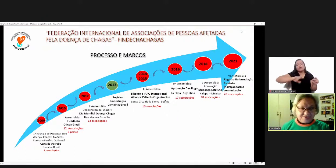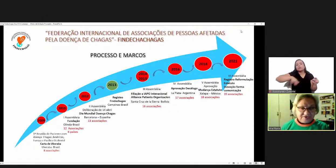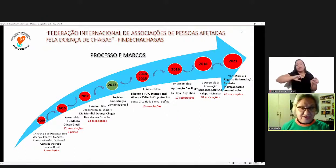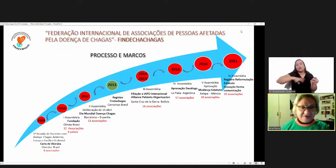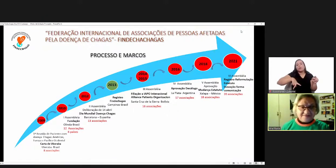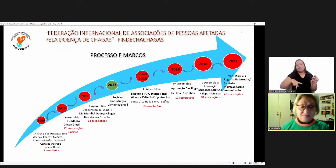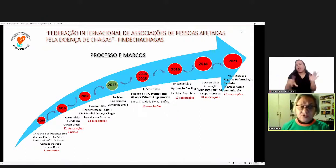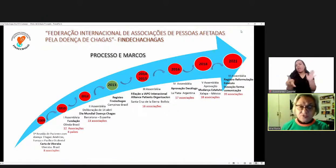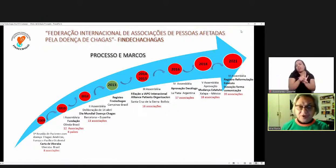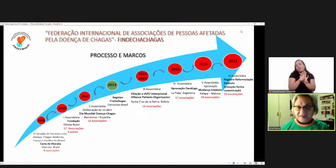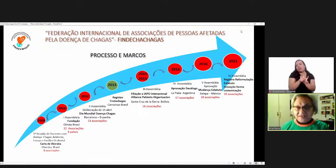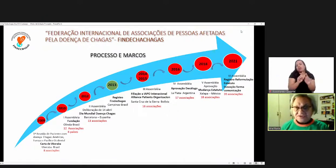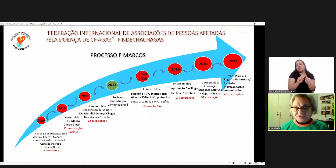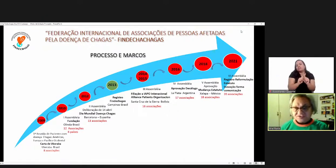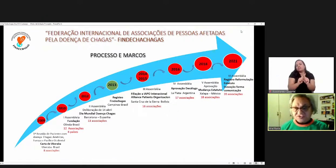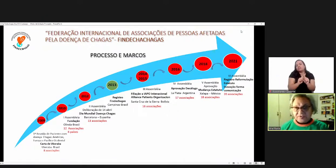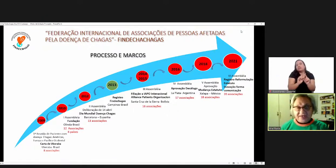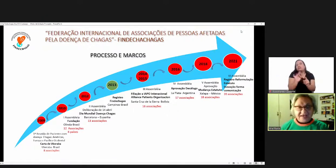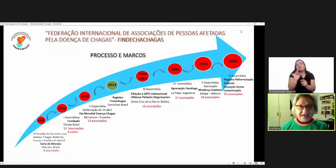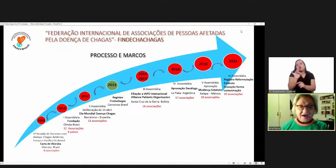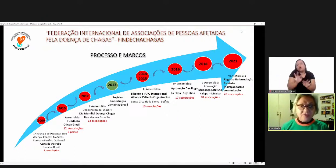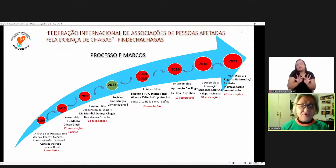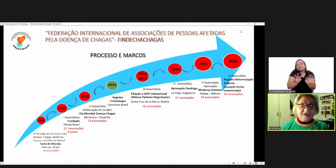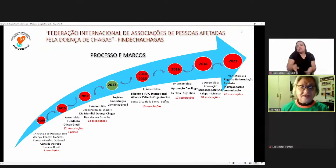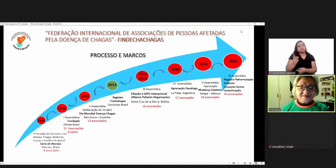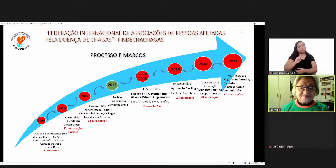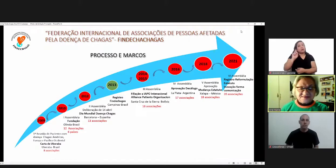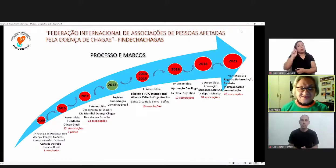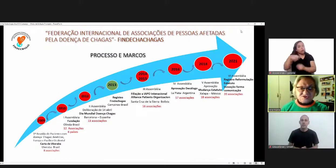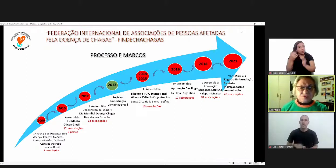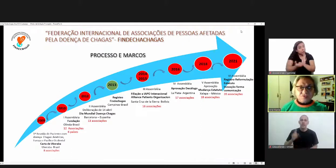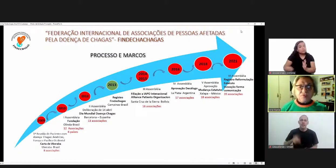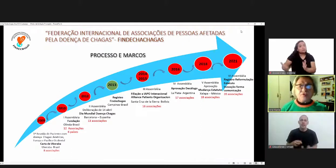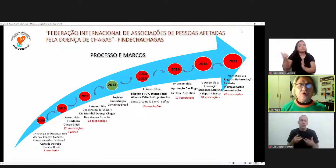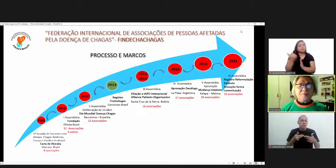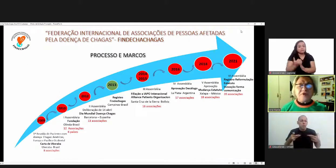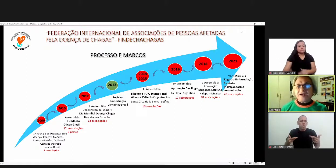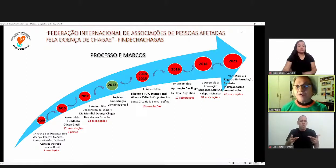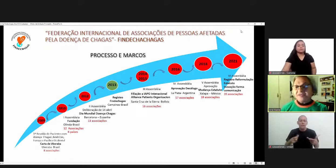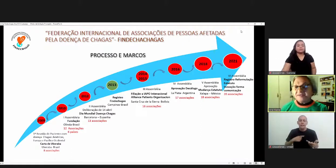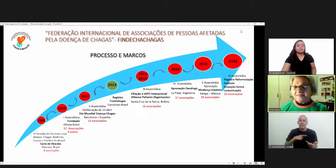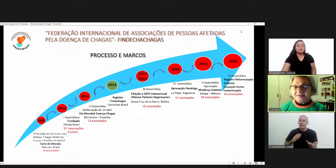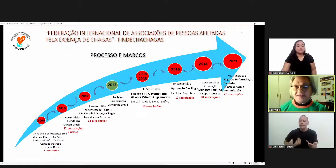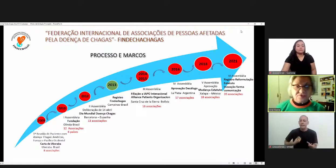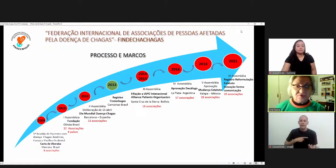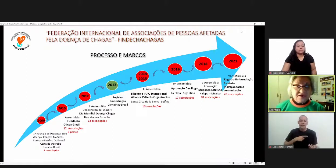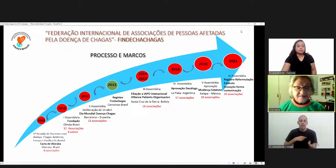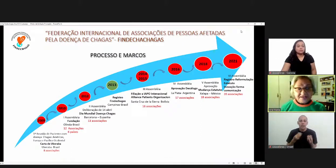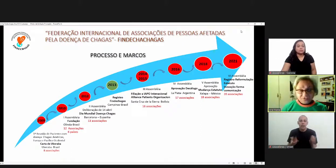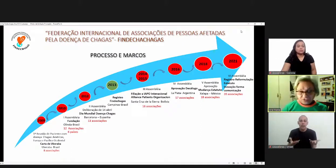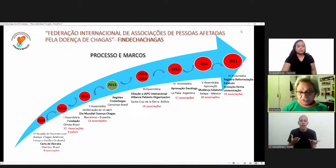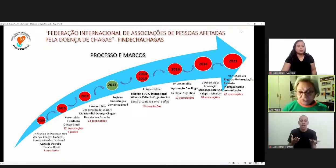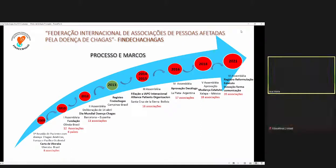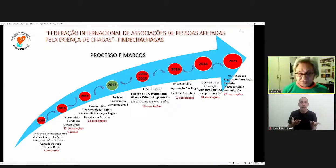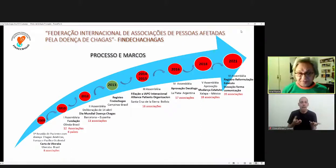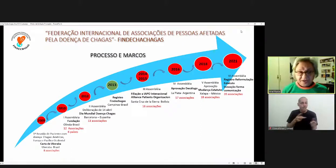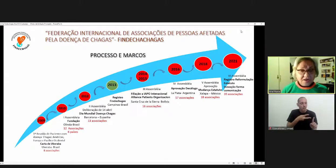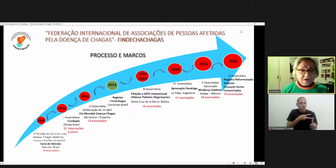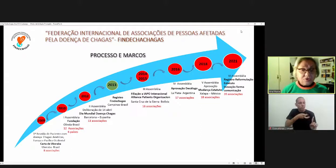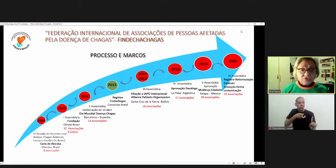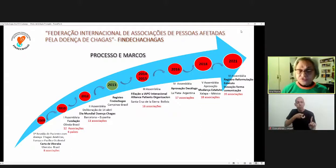doesn't only mean legislation but it goes way beyond this it is something which exists with little